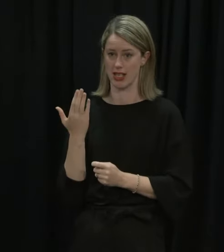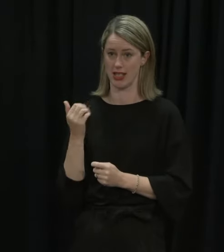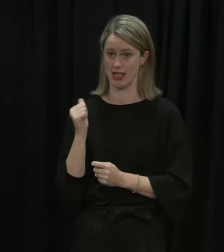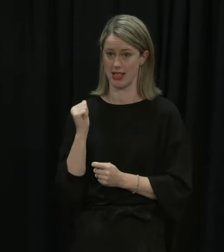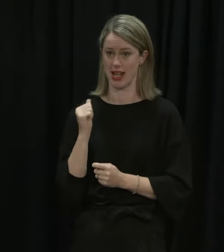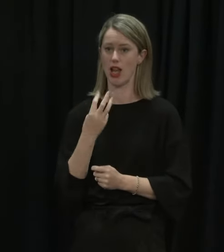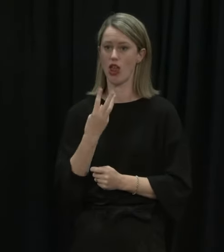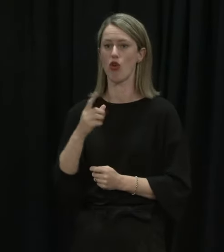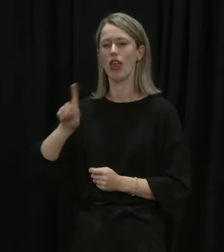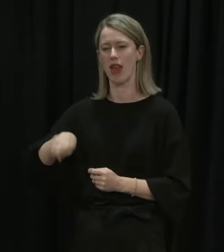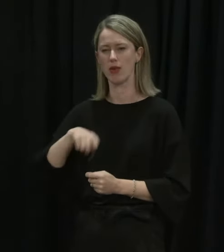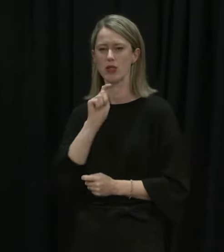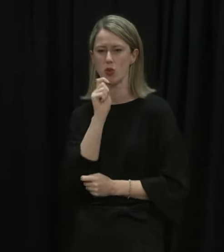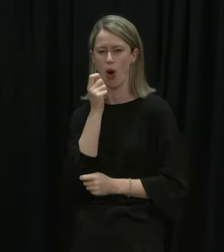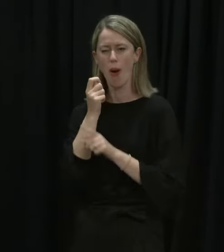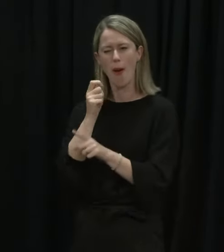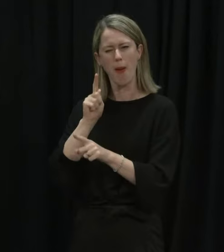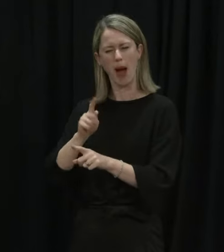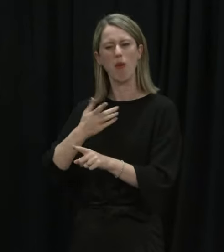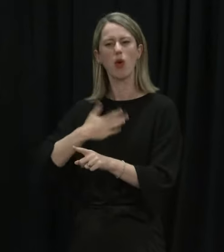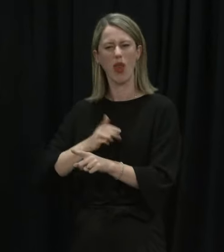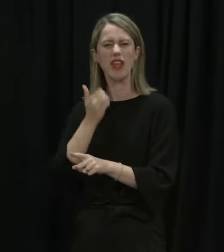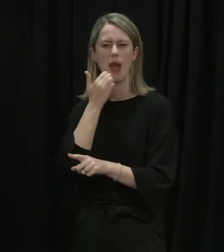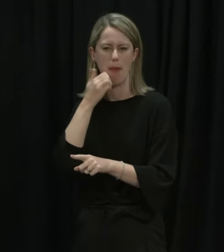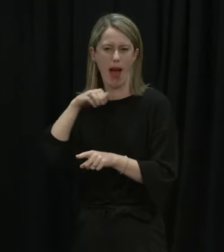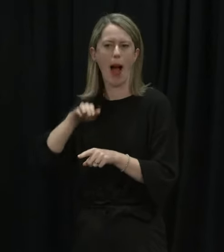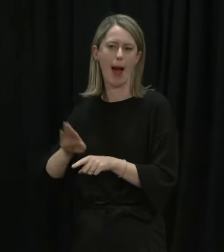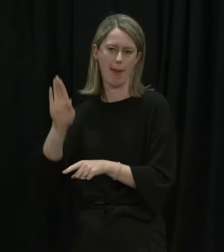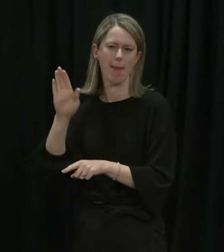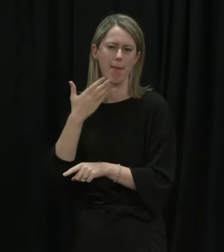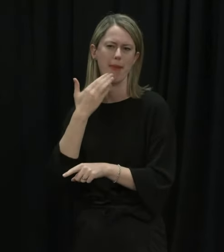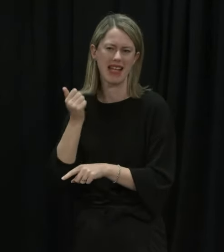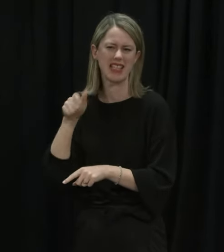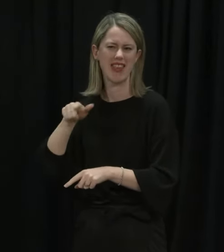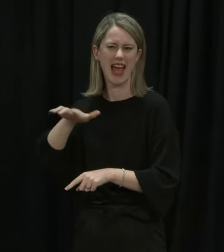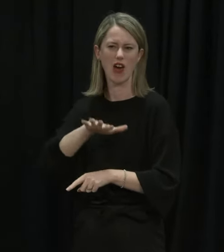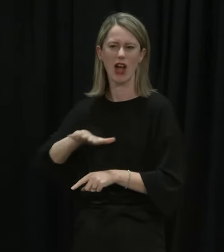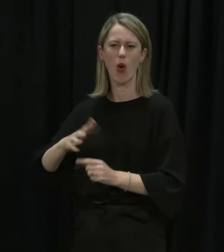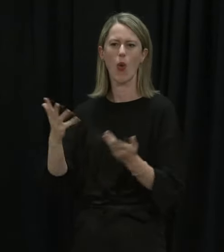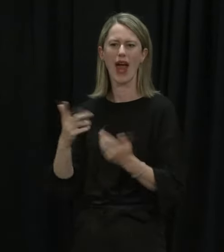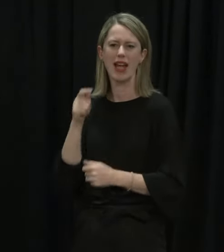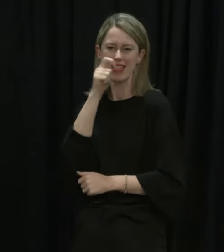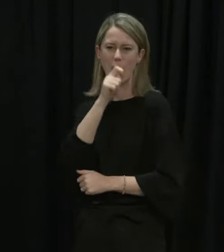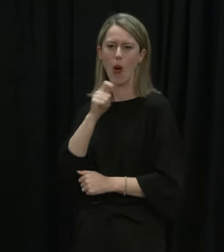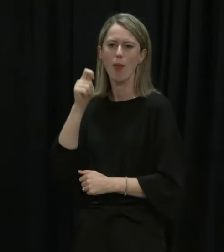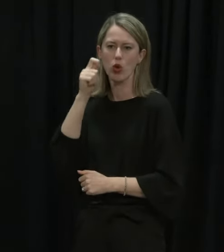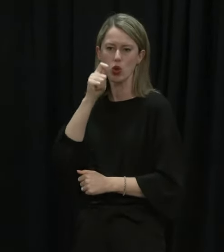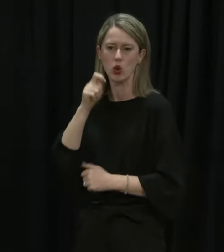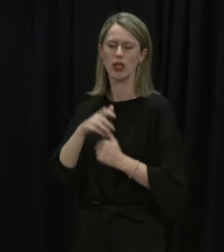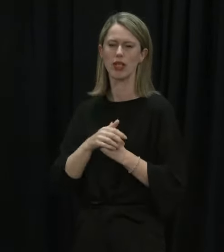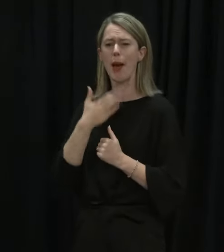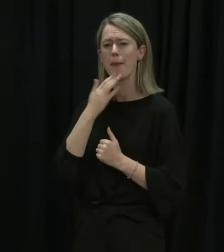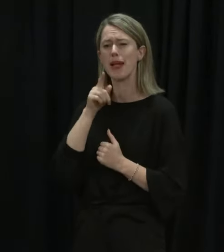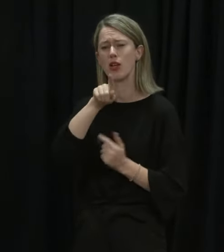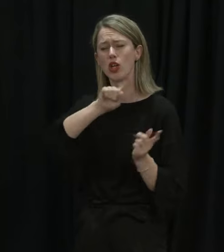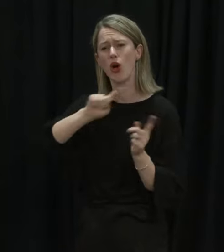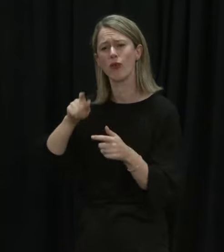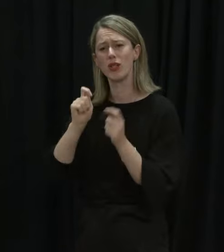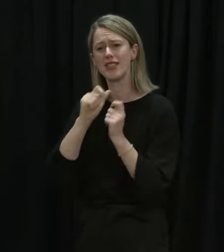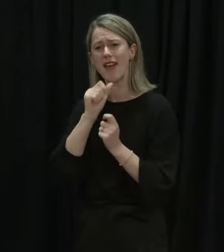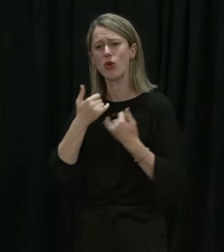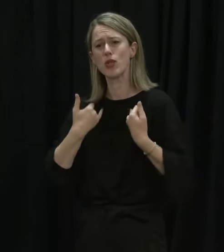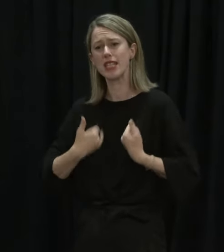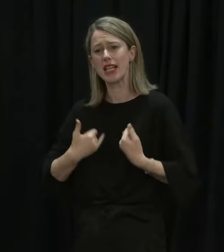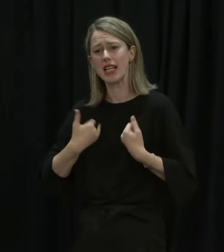yesterday. However, we would like to see higher testing numbers in and around Te Awa Mutu. Please get tested if you have symptoms,